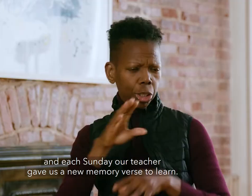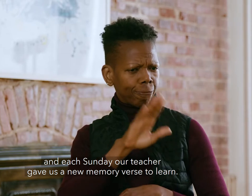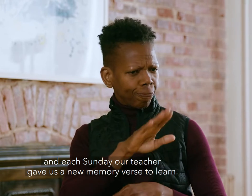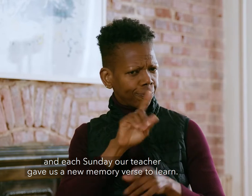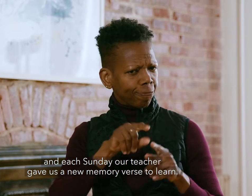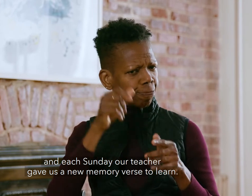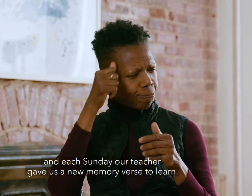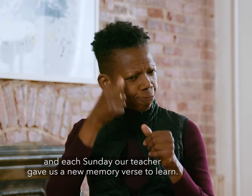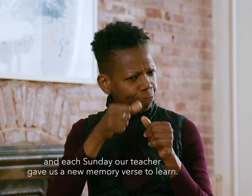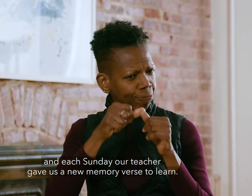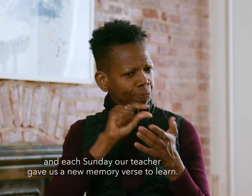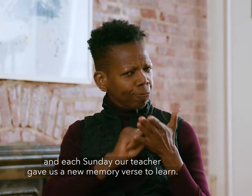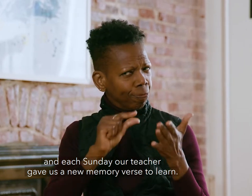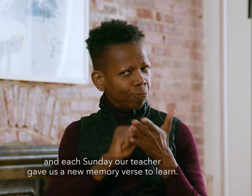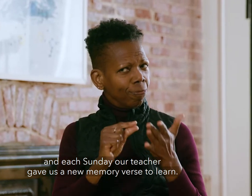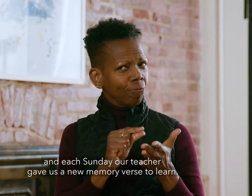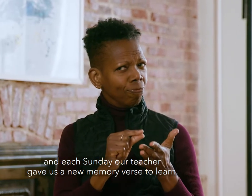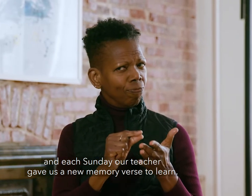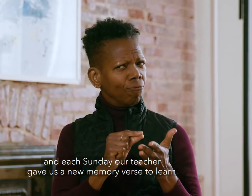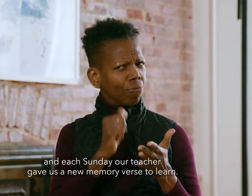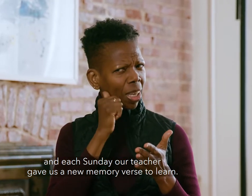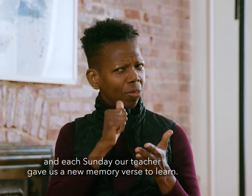each Sunday, our teacher gave us a new memory verse to learn.